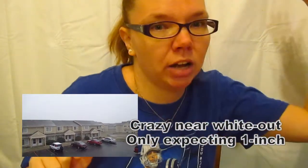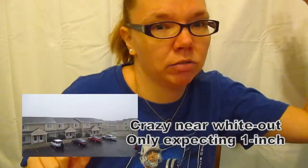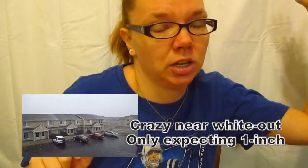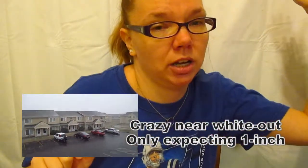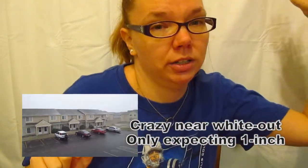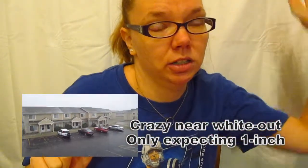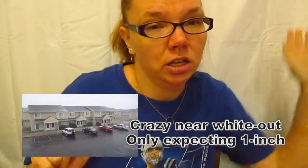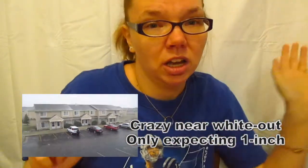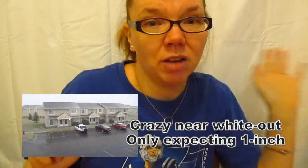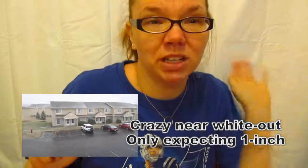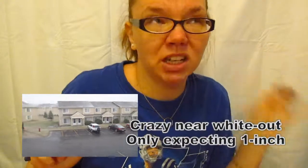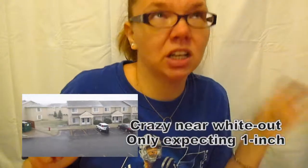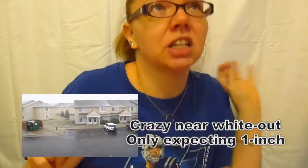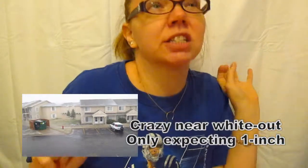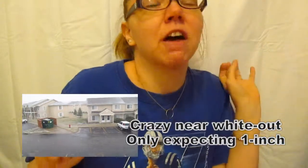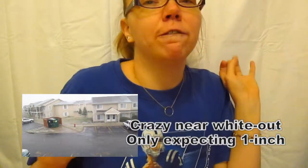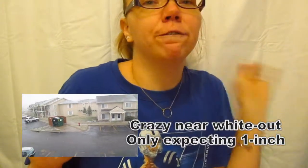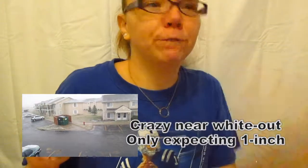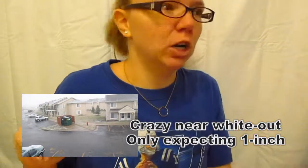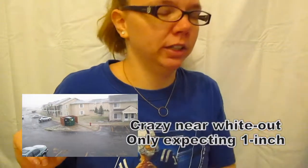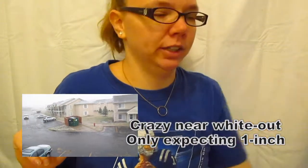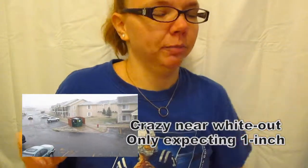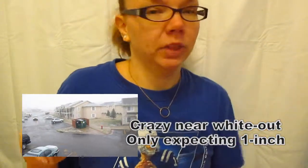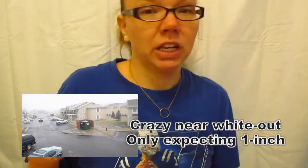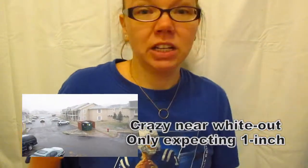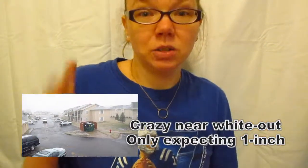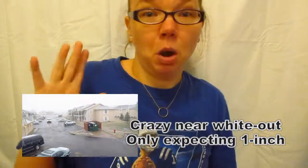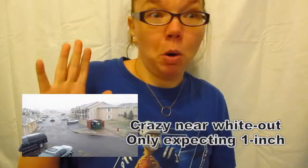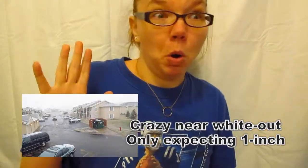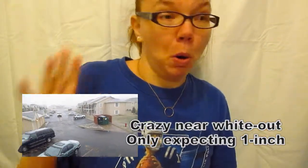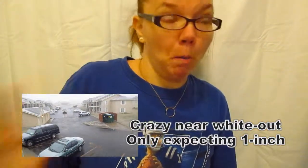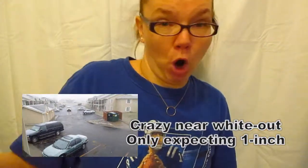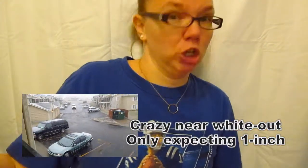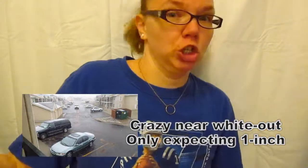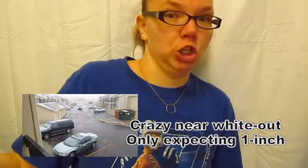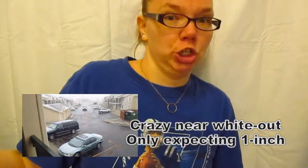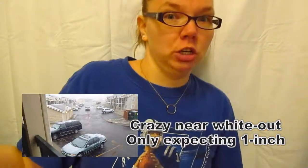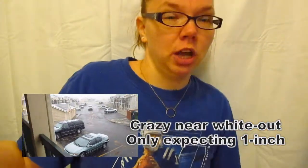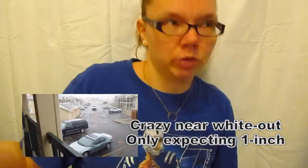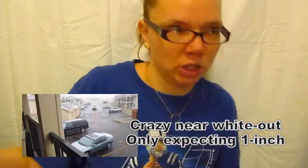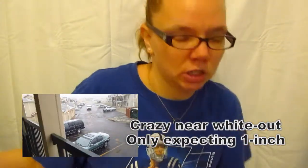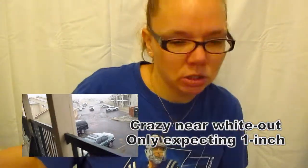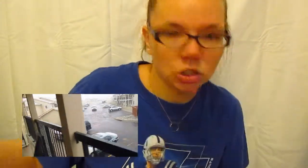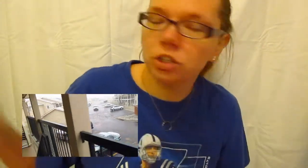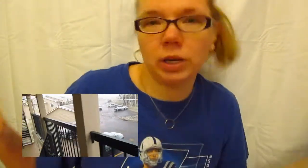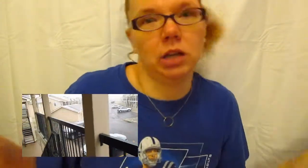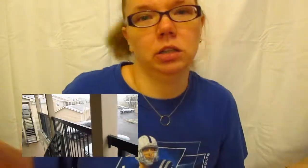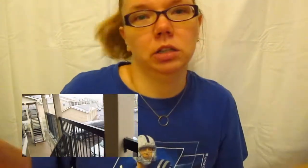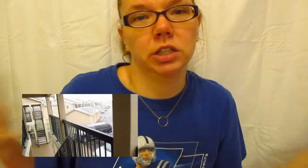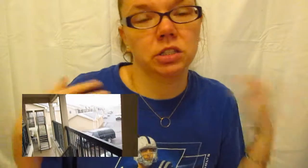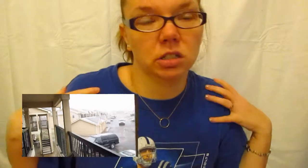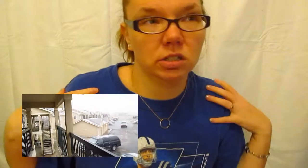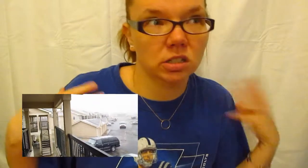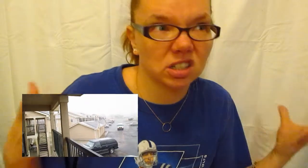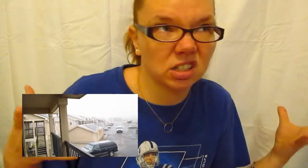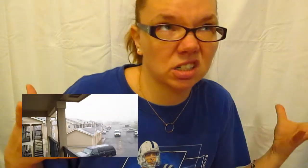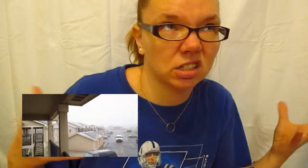outside. I mean it is falling. It is March and we're getting snow again. It's over